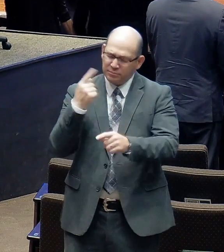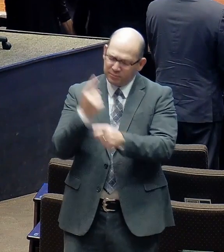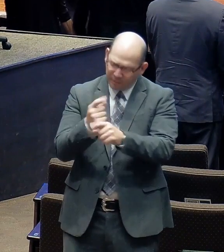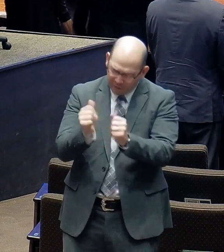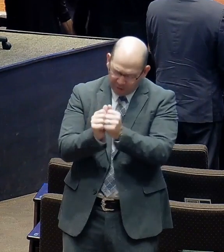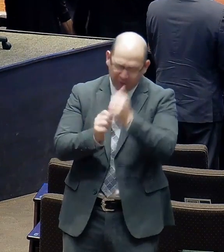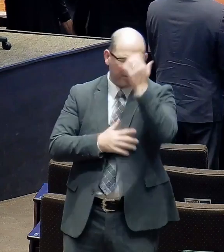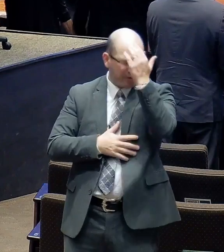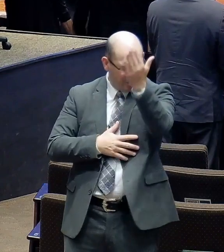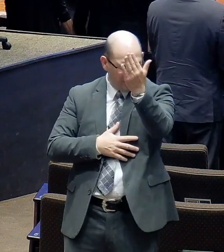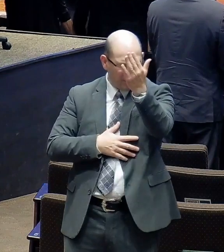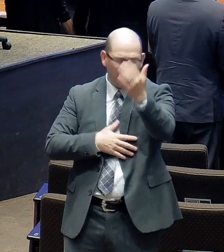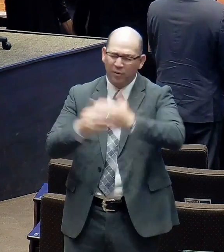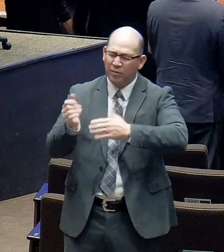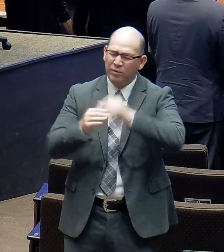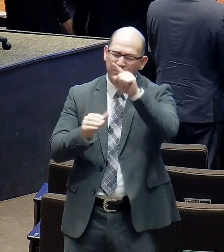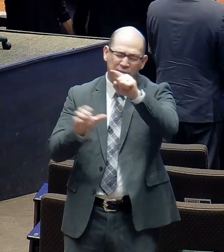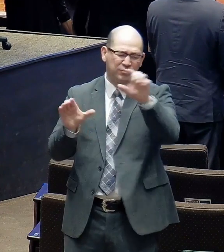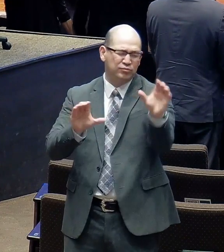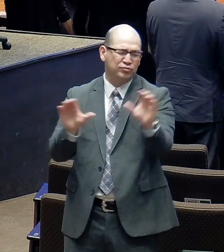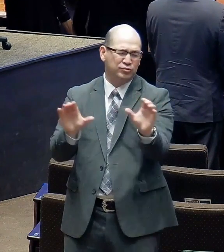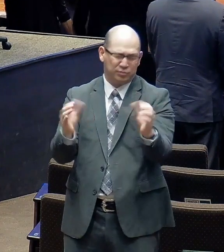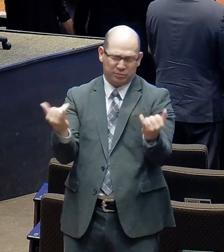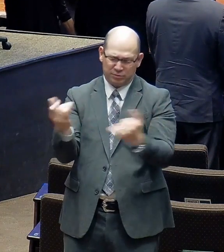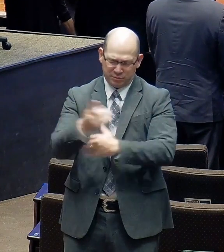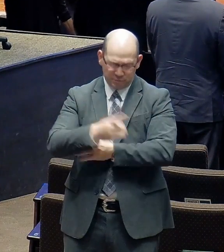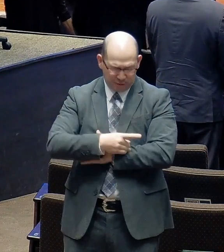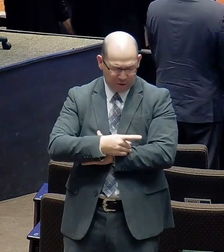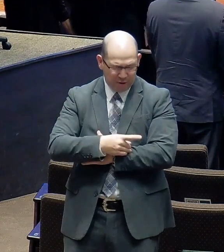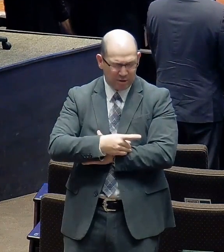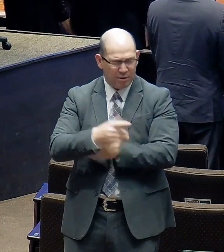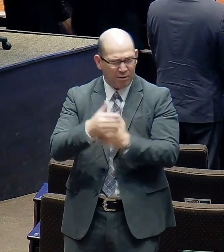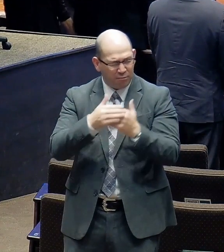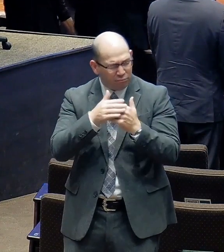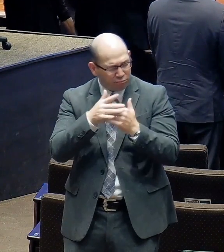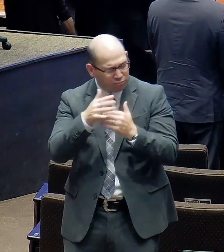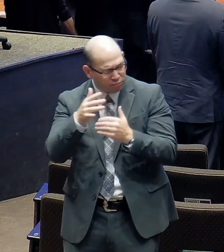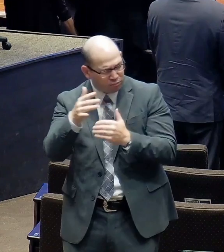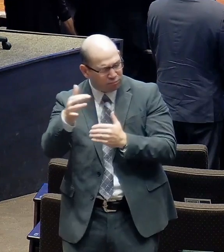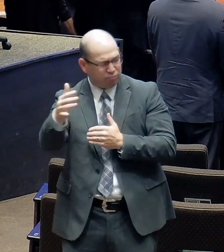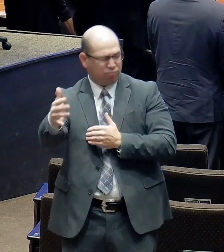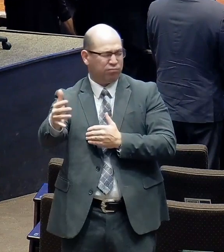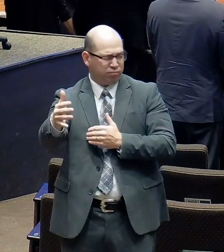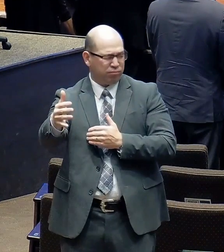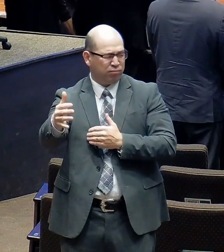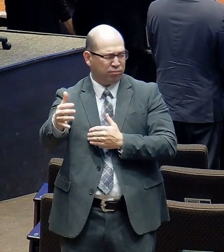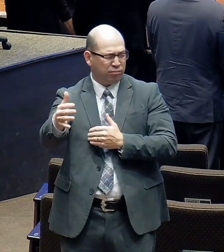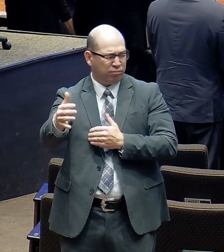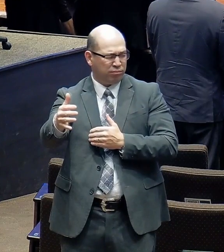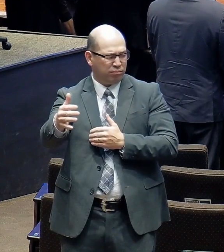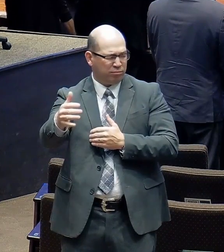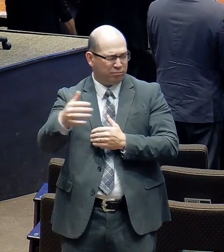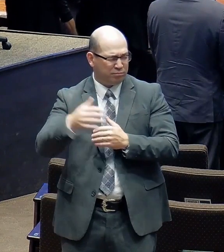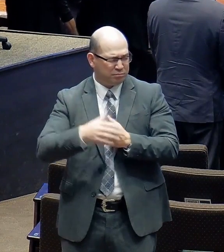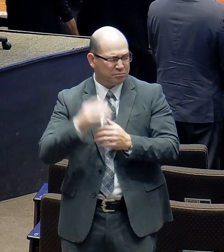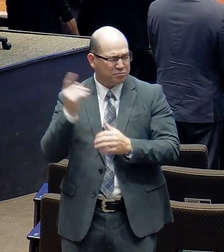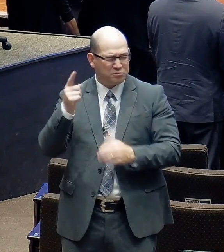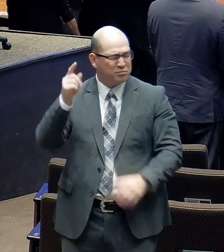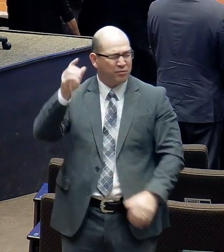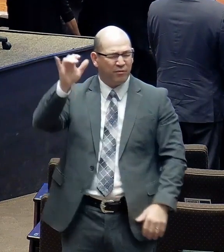do today and any time in our lifetime and throughout the ceaseless ages of eternity, we will